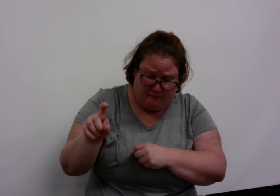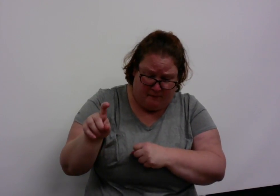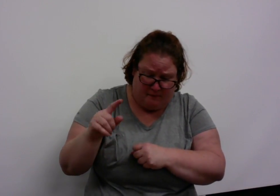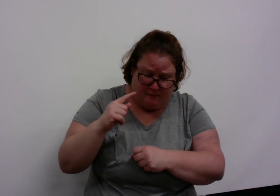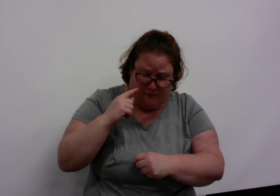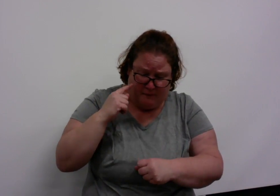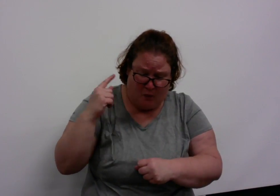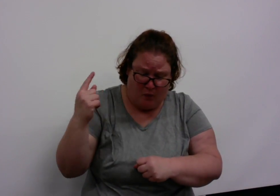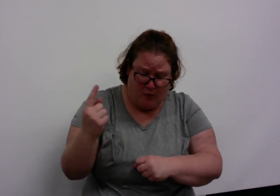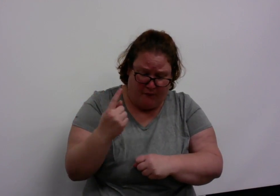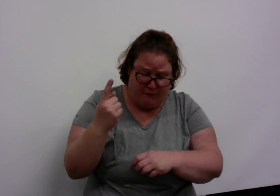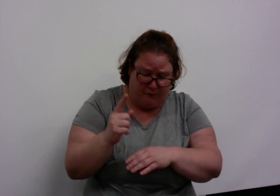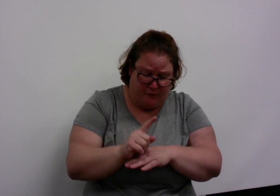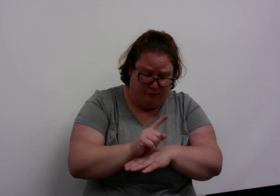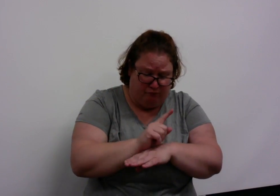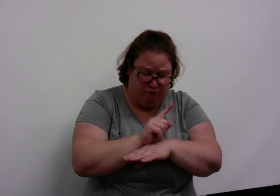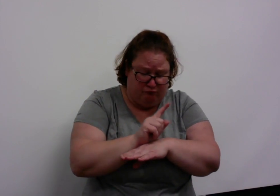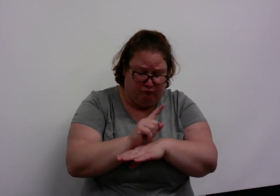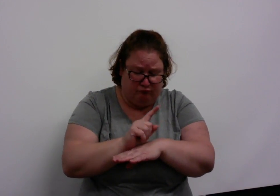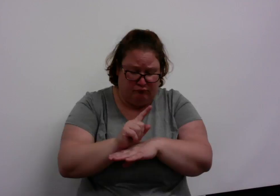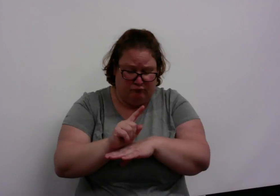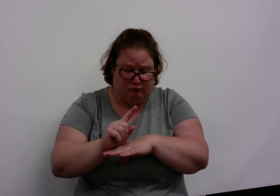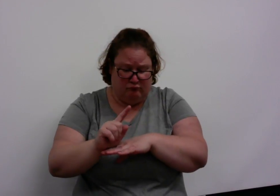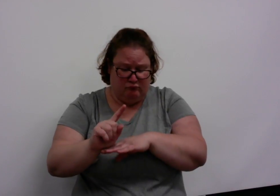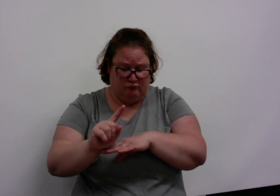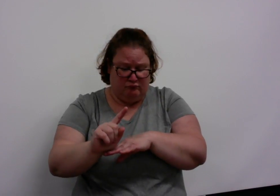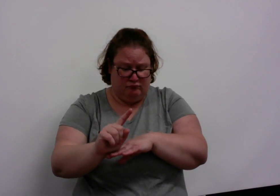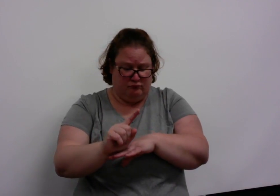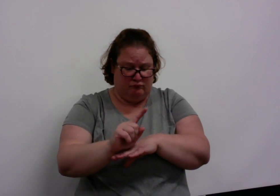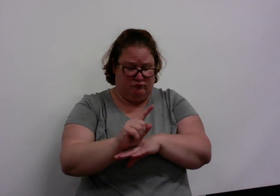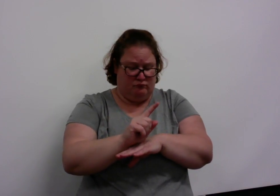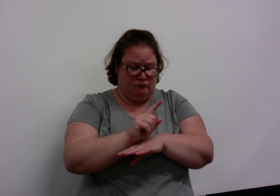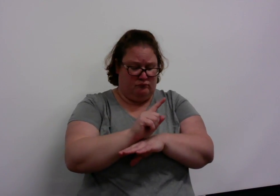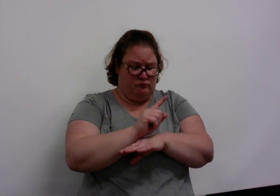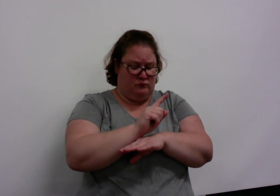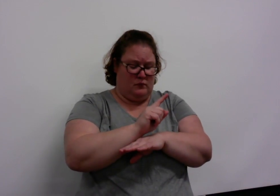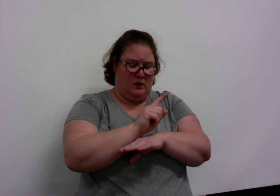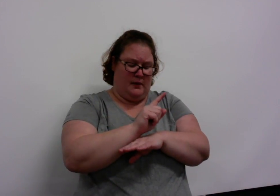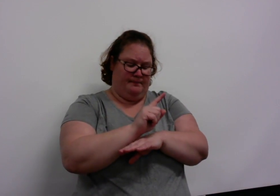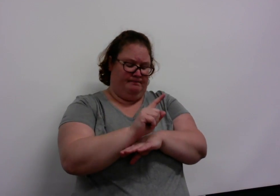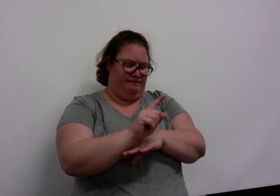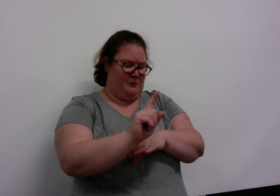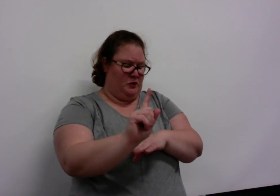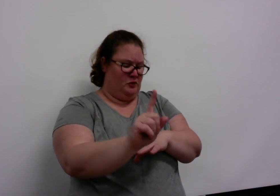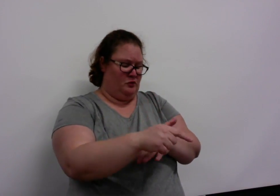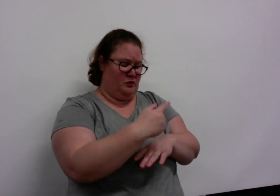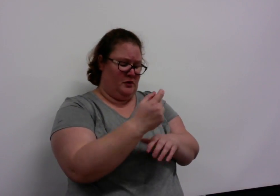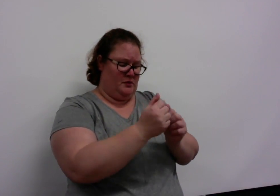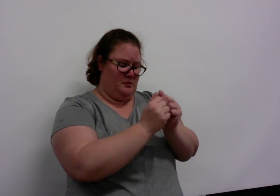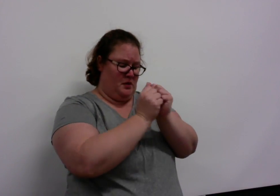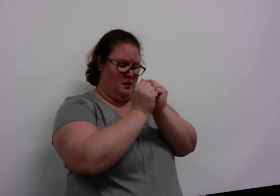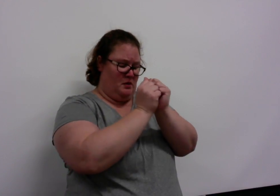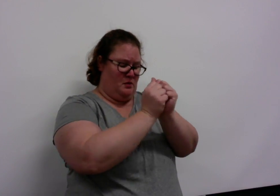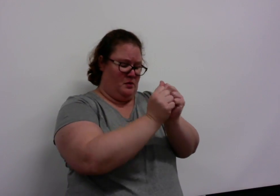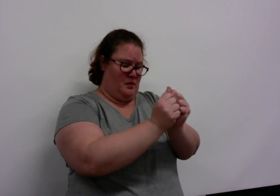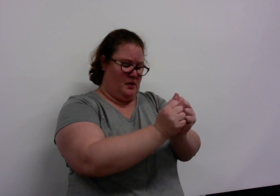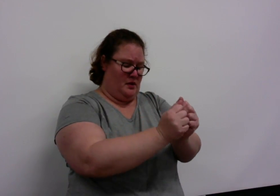For this restless wanderer Just to be